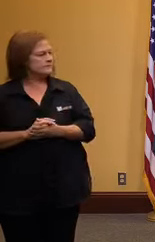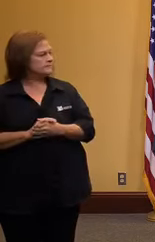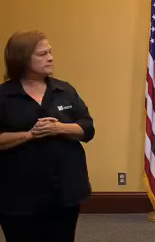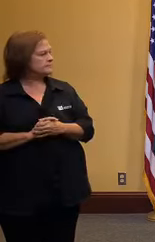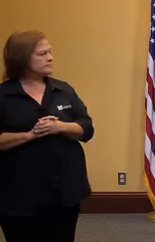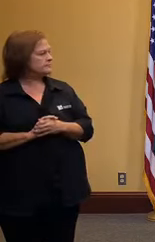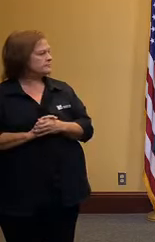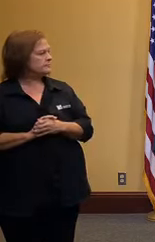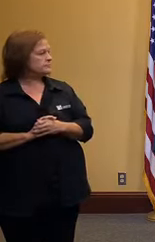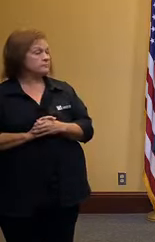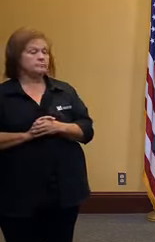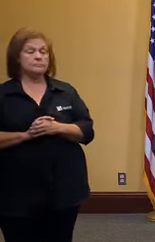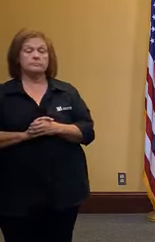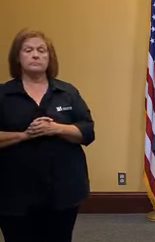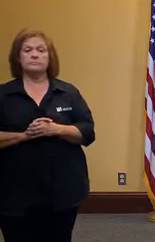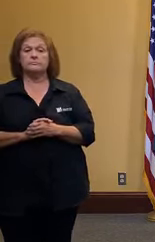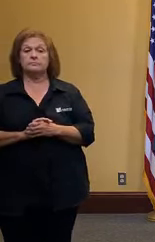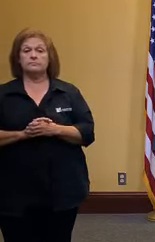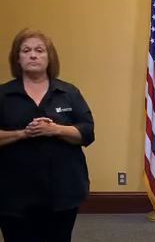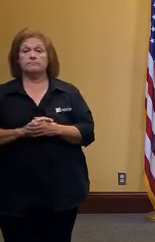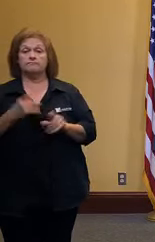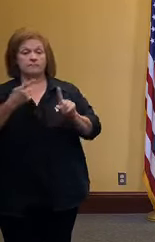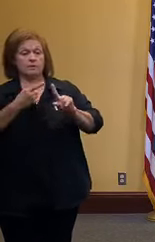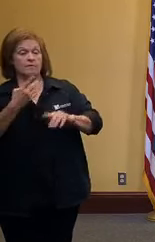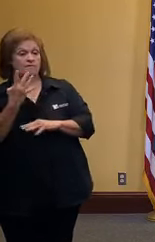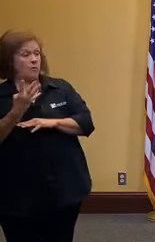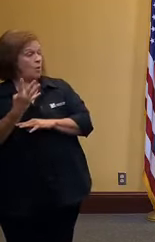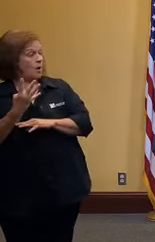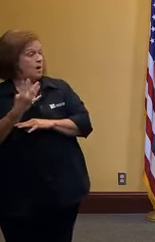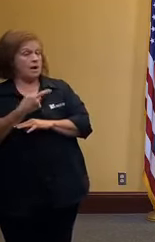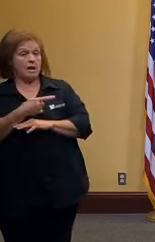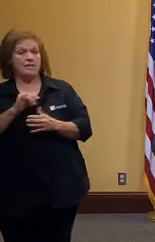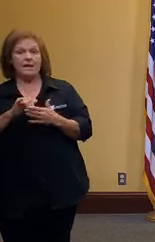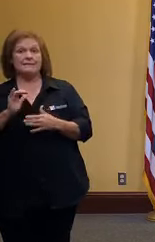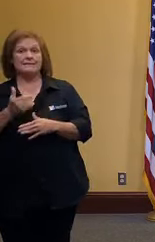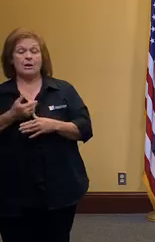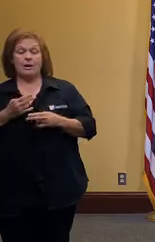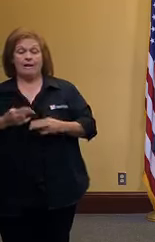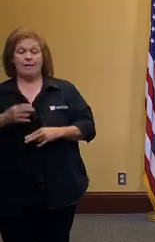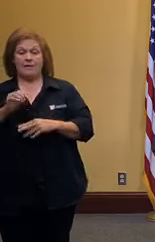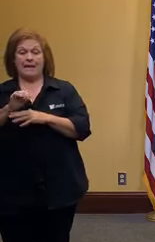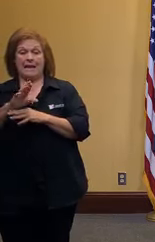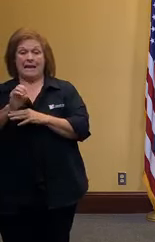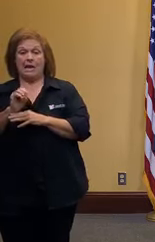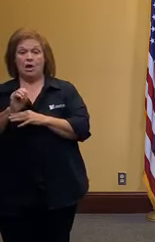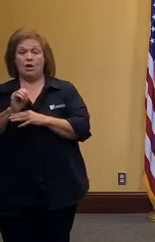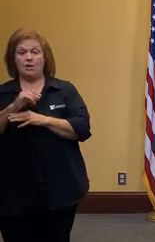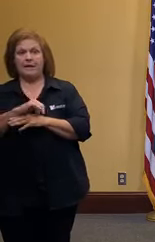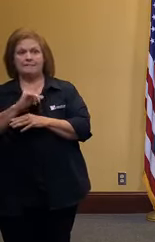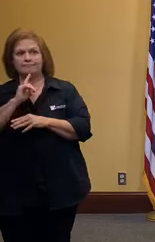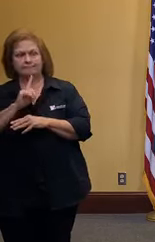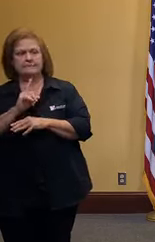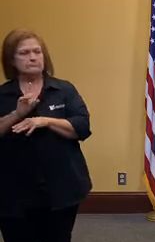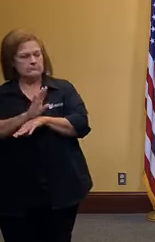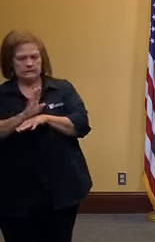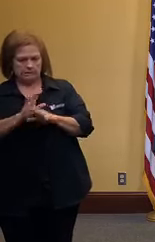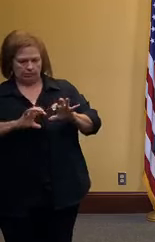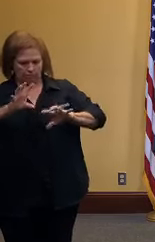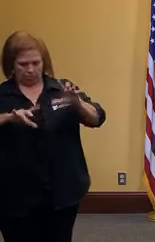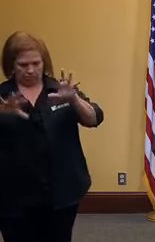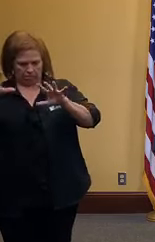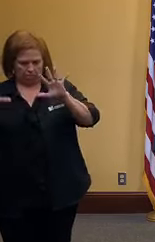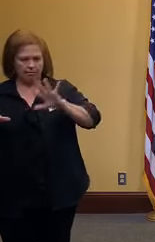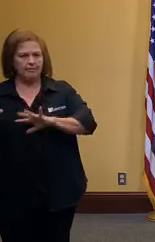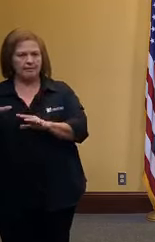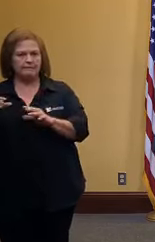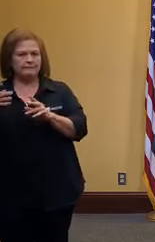milestone four is assuring adequate capacity in our health care system this is a very busy slide and i apologize for that